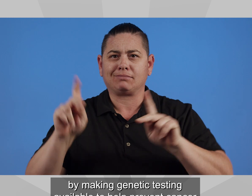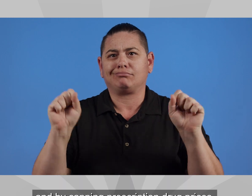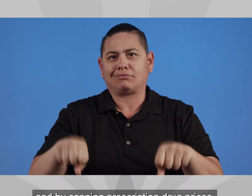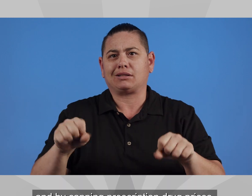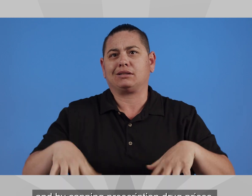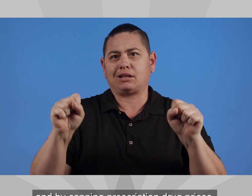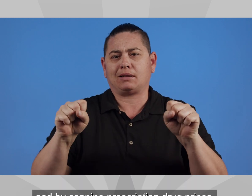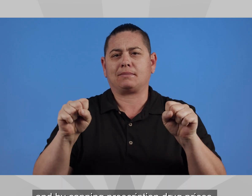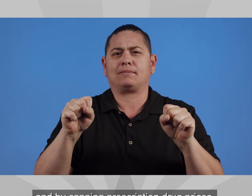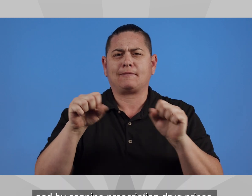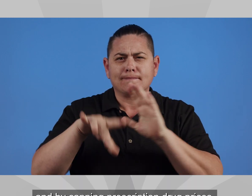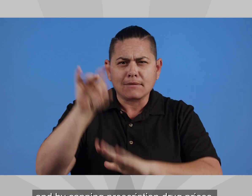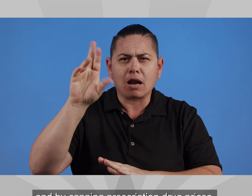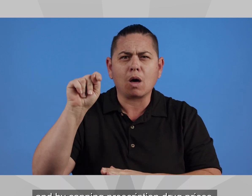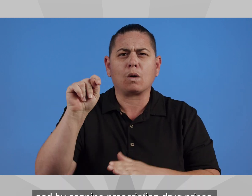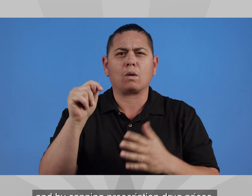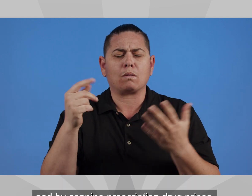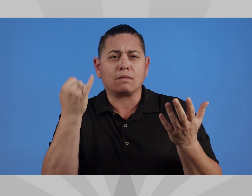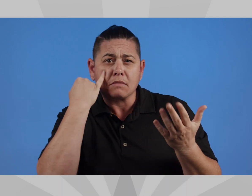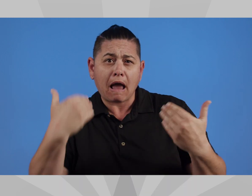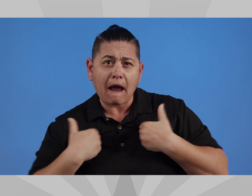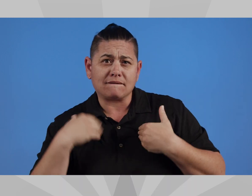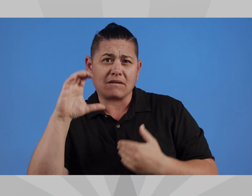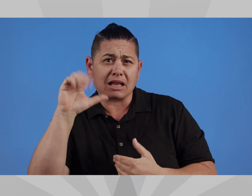and by capping prescription drug prices.